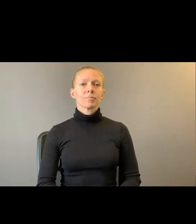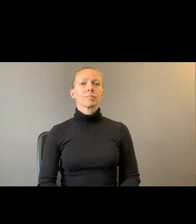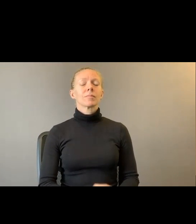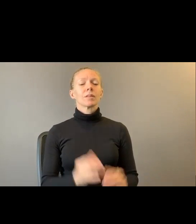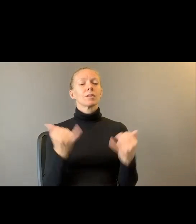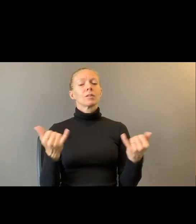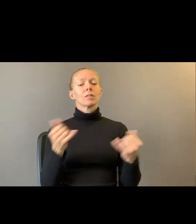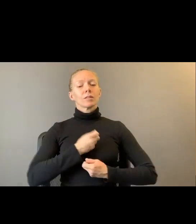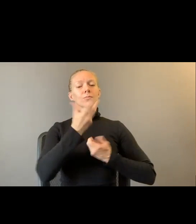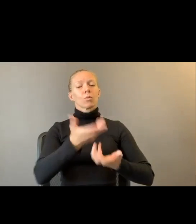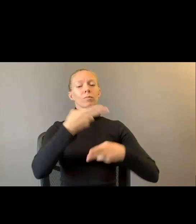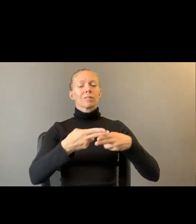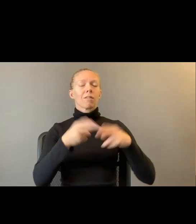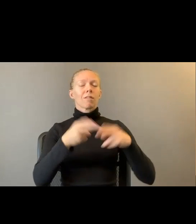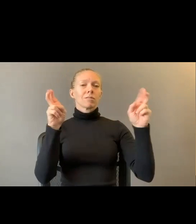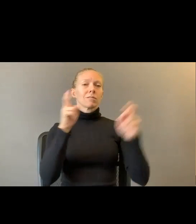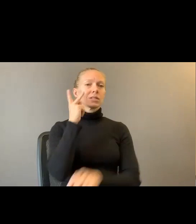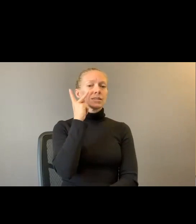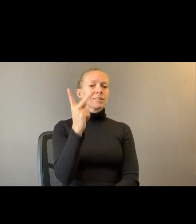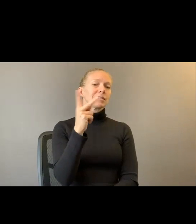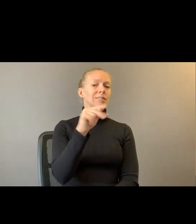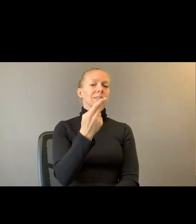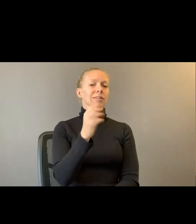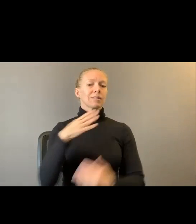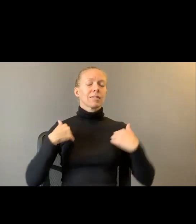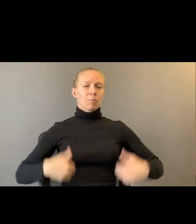body. This is the title poem of the, of the collection.